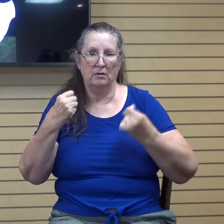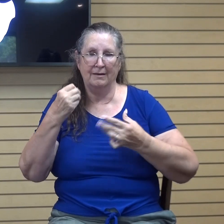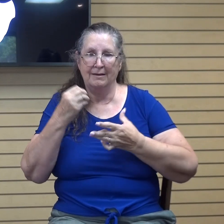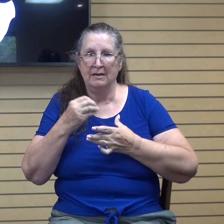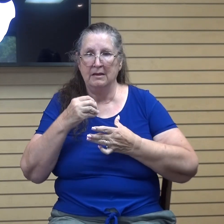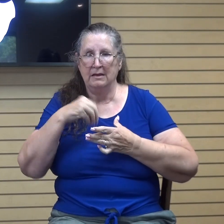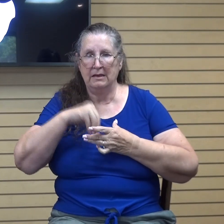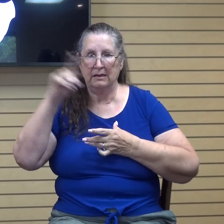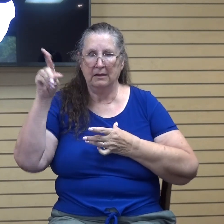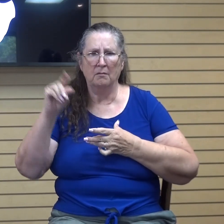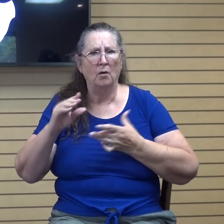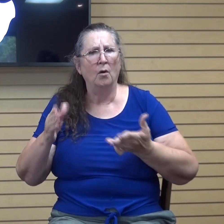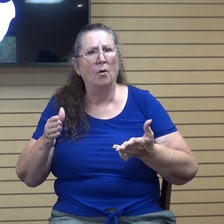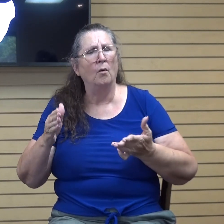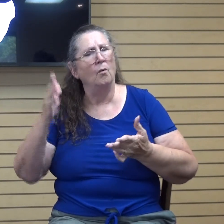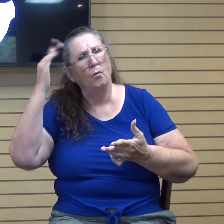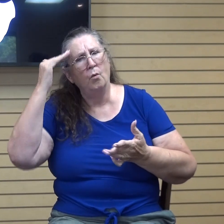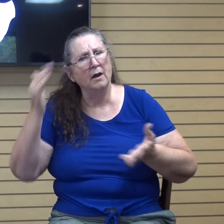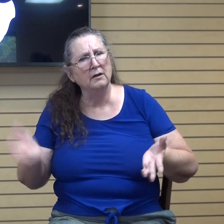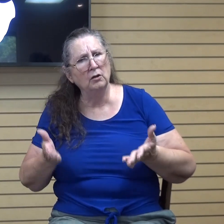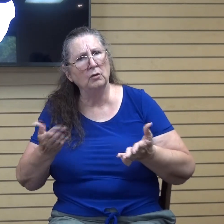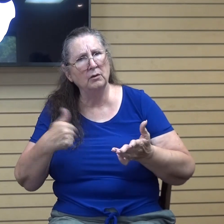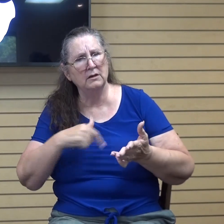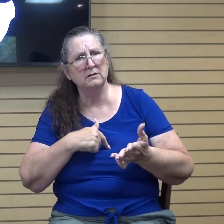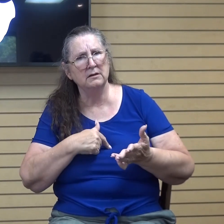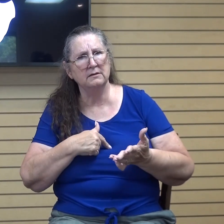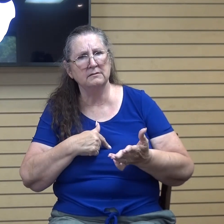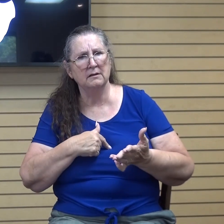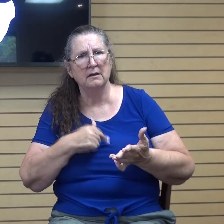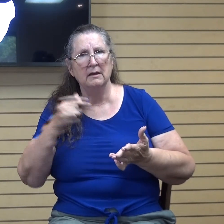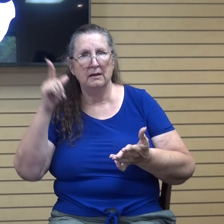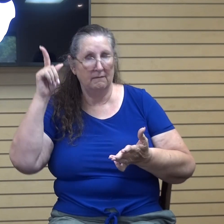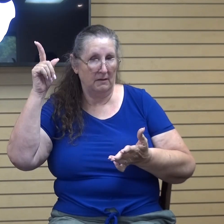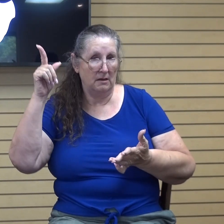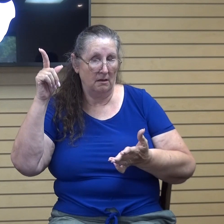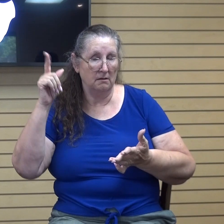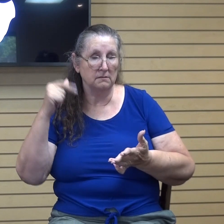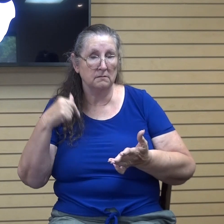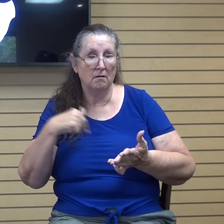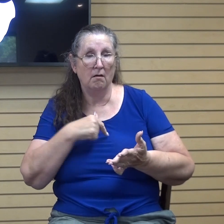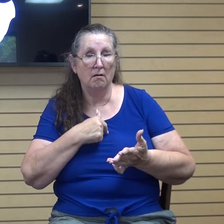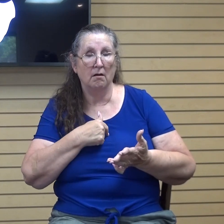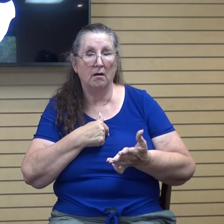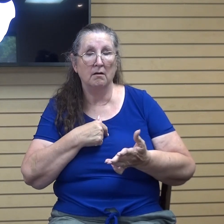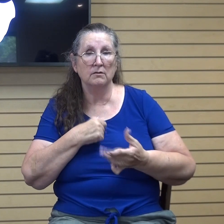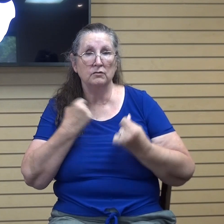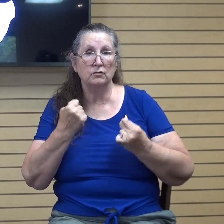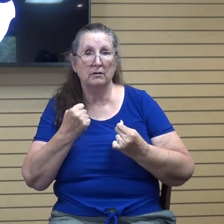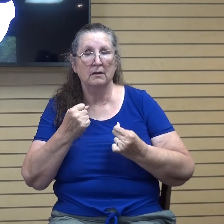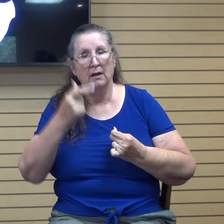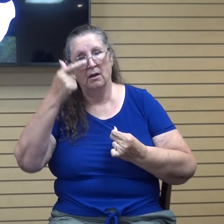does He encourage us to be strong in Him if the Lord is our strength? Well, it's because we have to